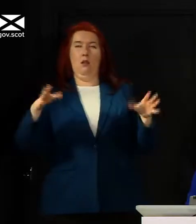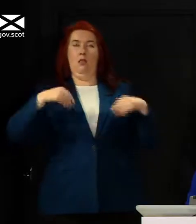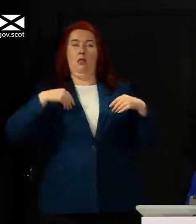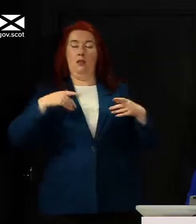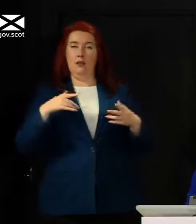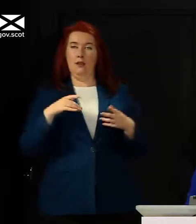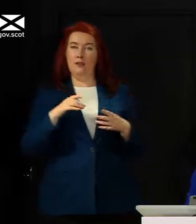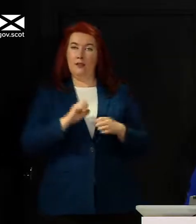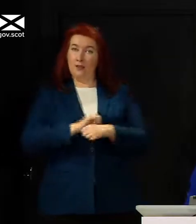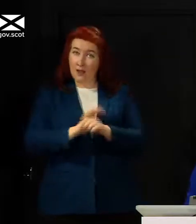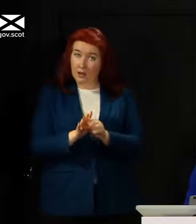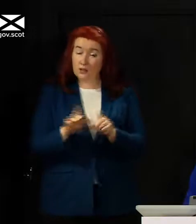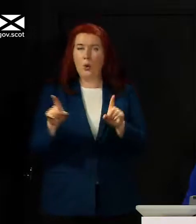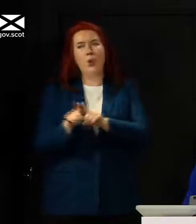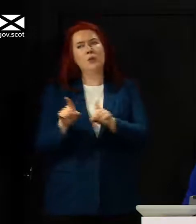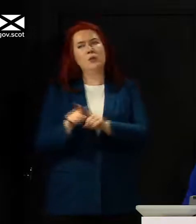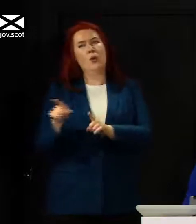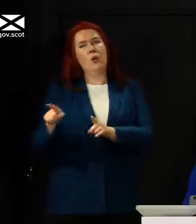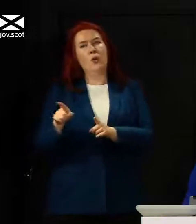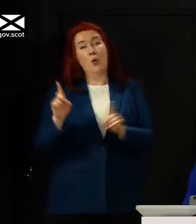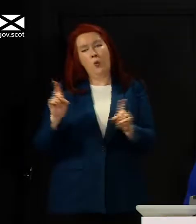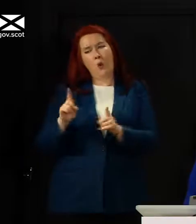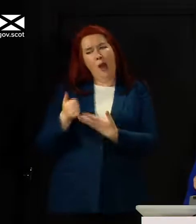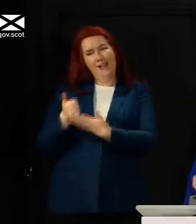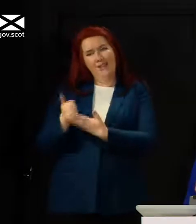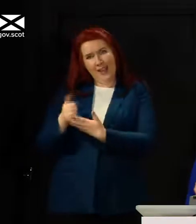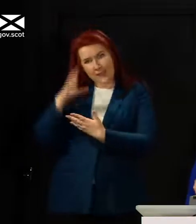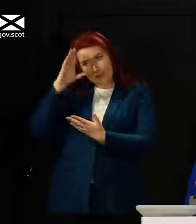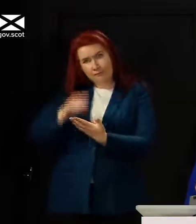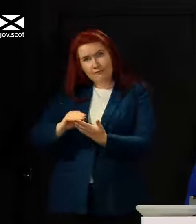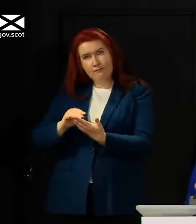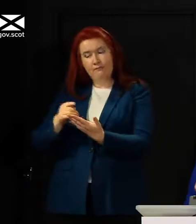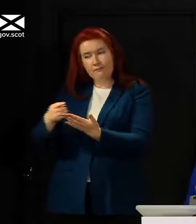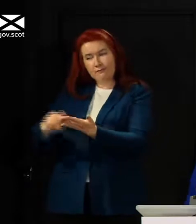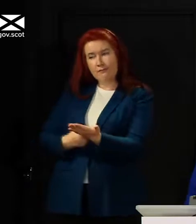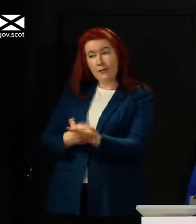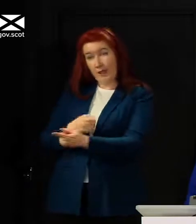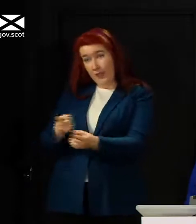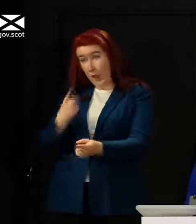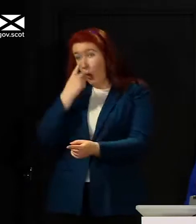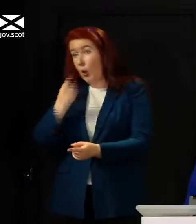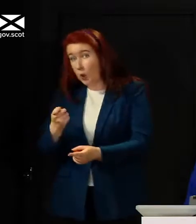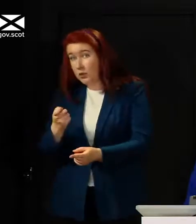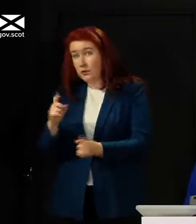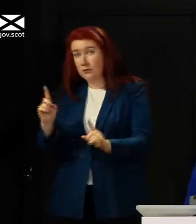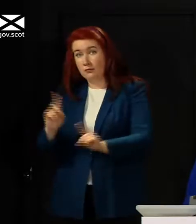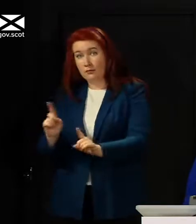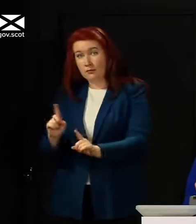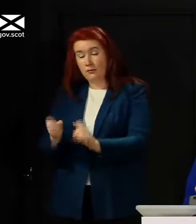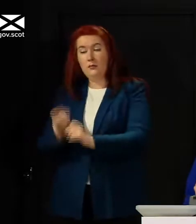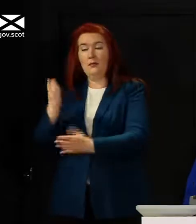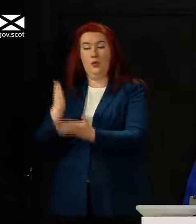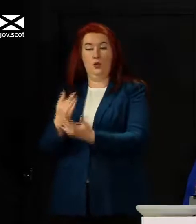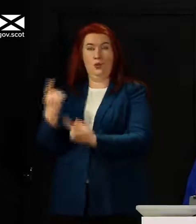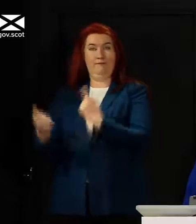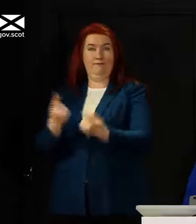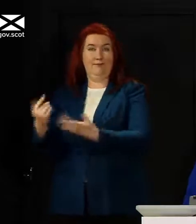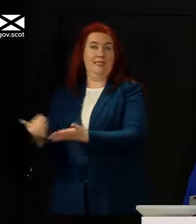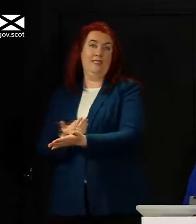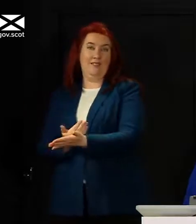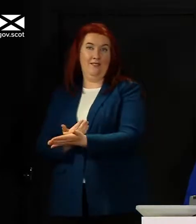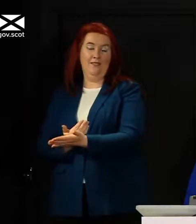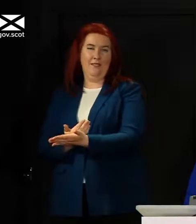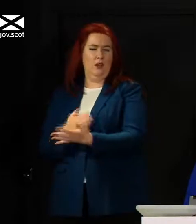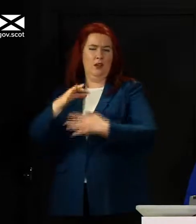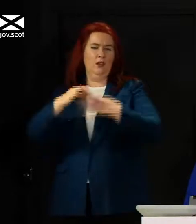but also the advice we should give them about what they could do to make sure they are safe all of